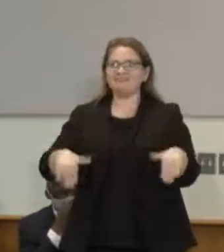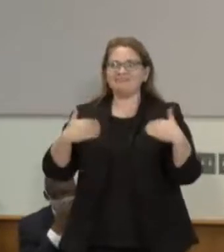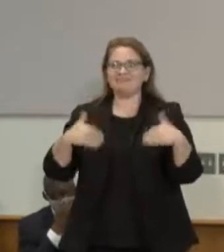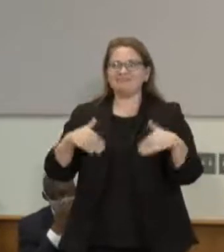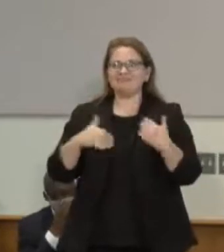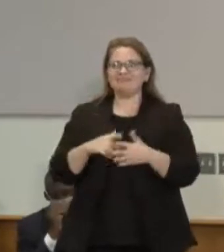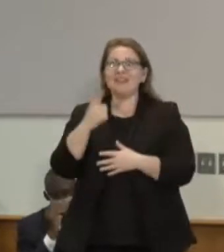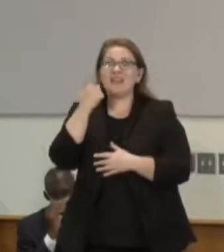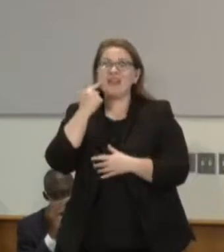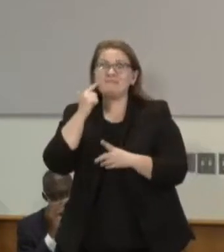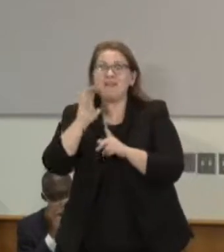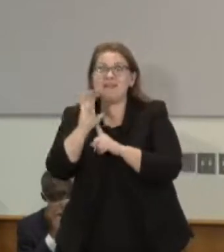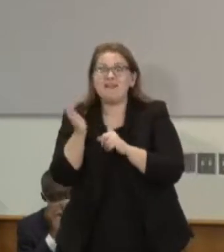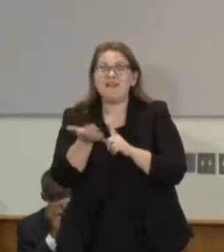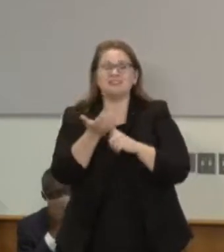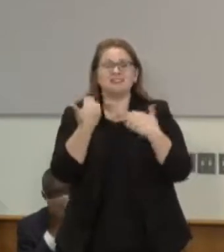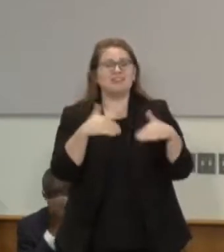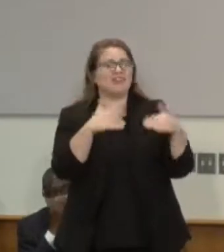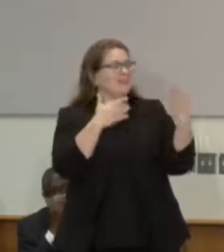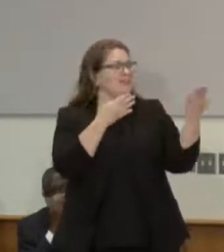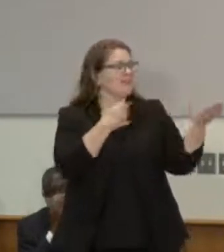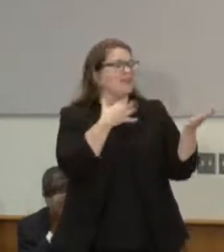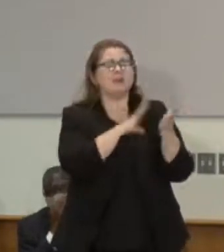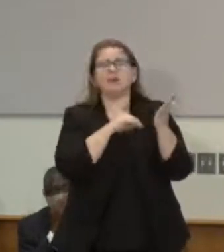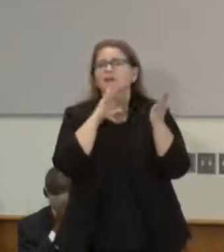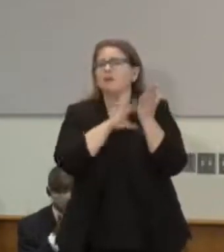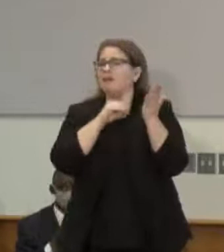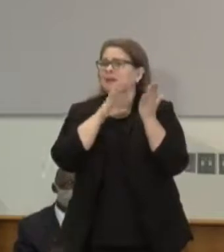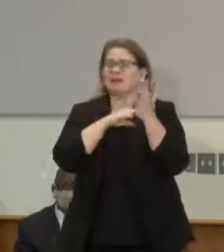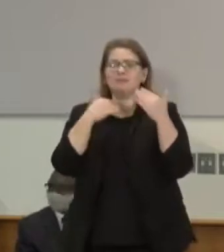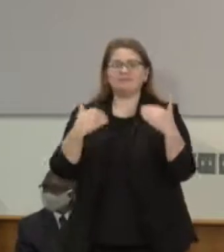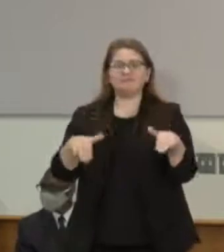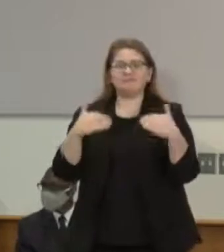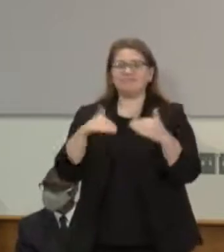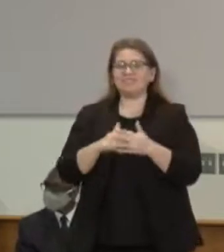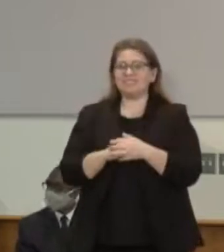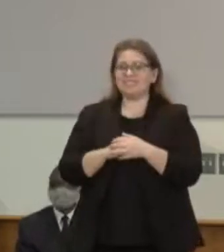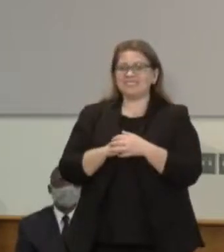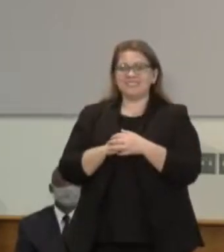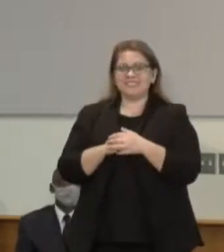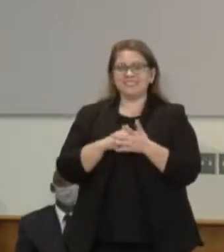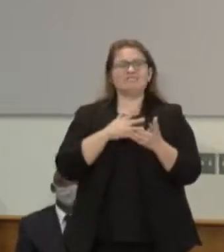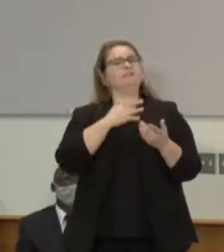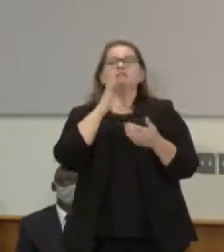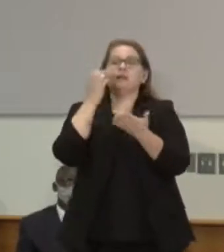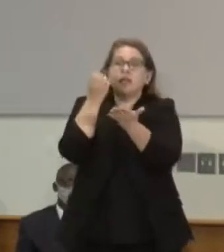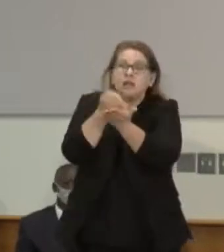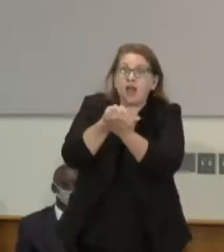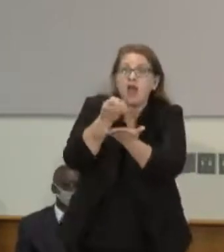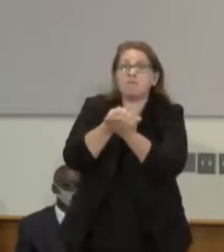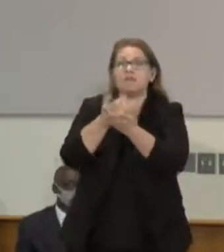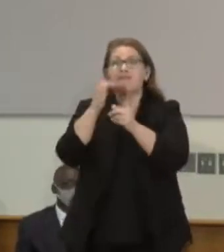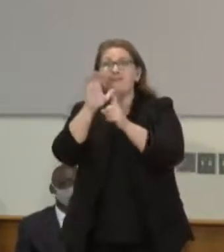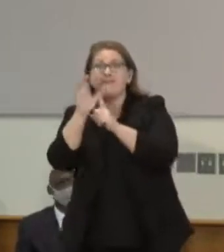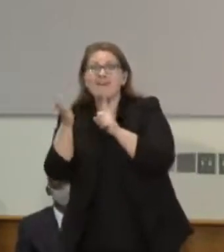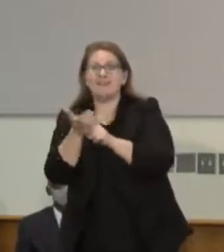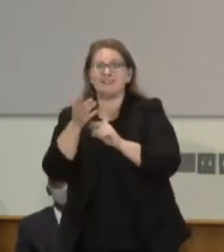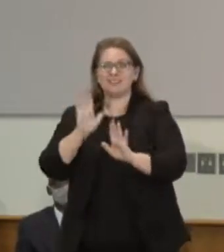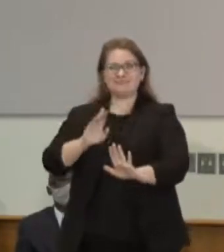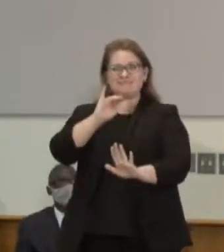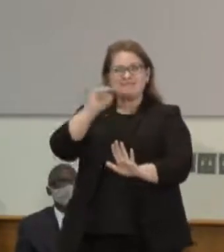Senator Herr on many occasions and the contributions to our economy, to our culture, to who we are as Minnesotans.